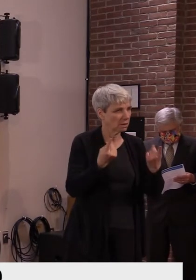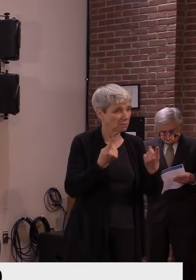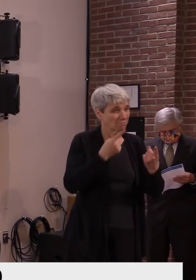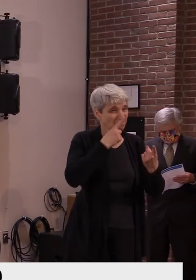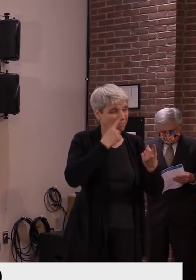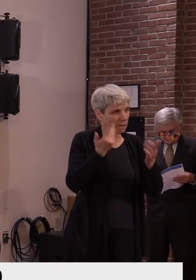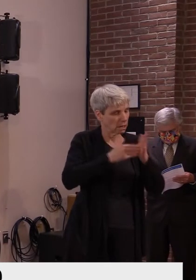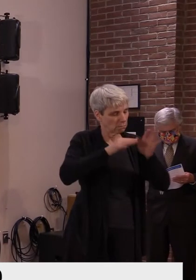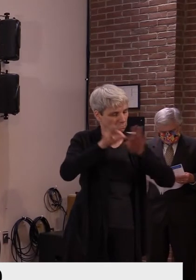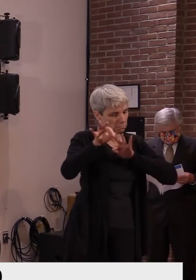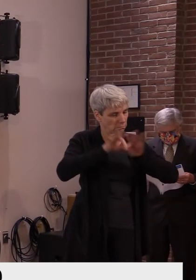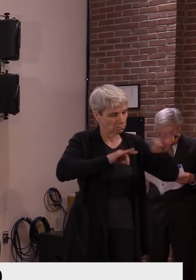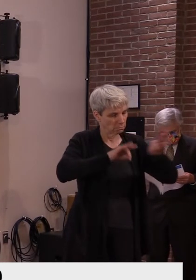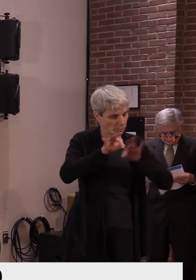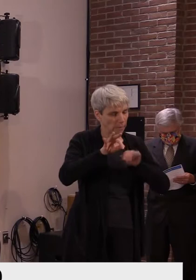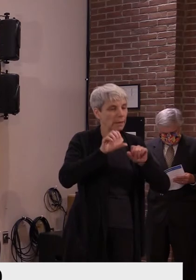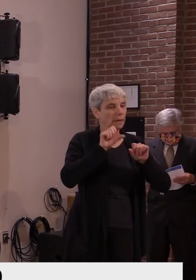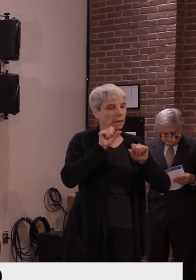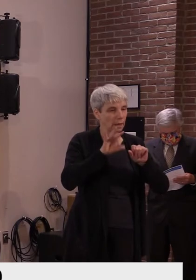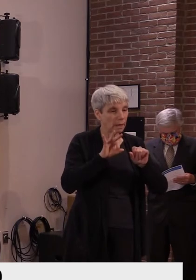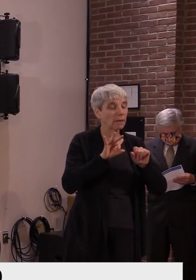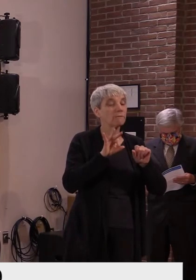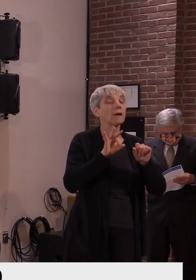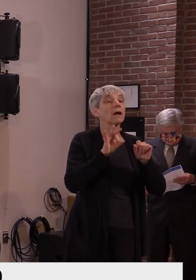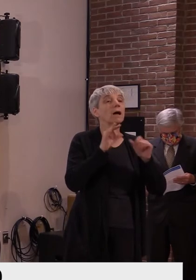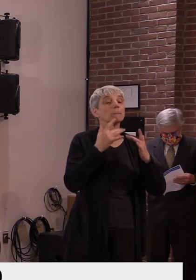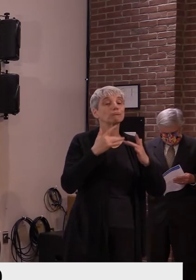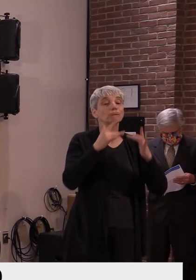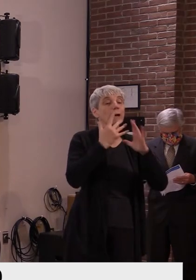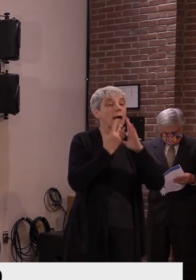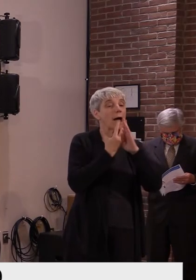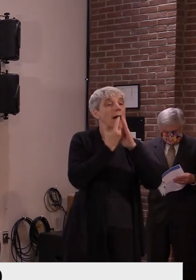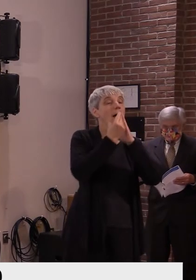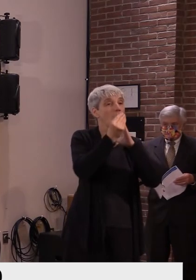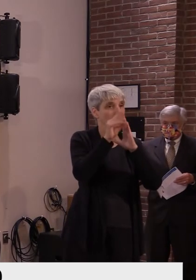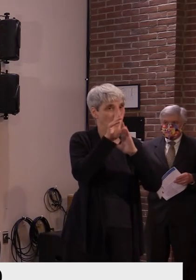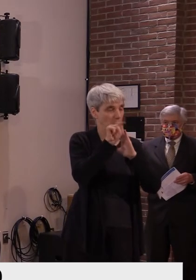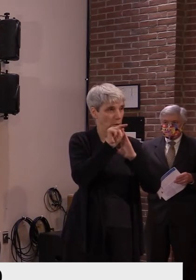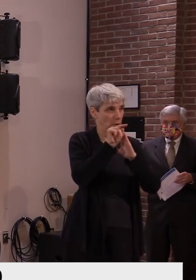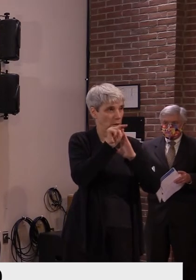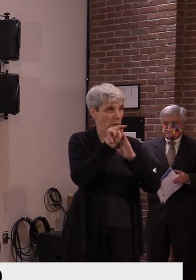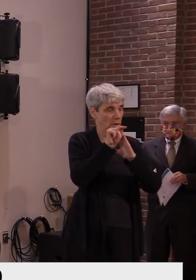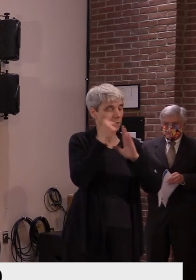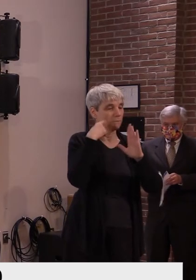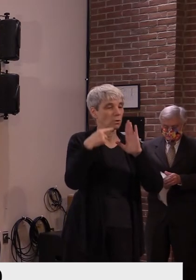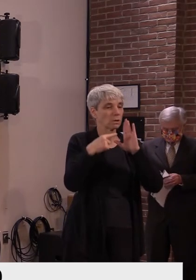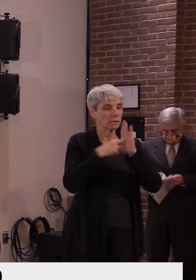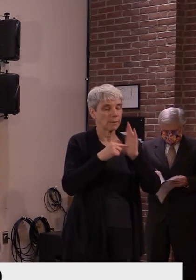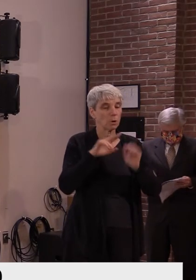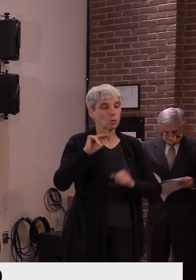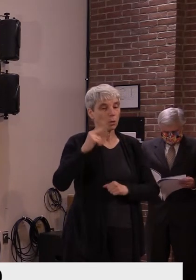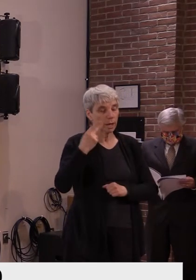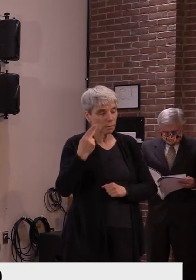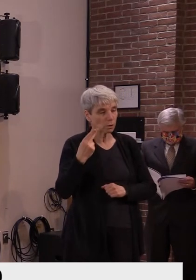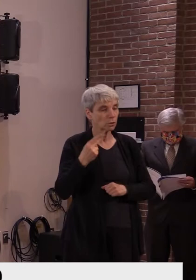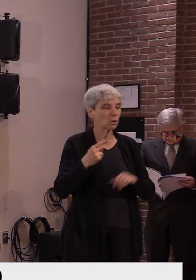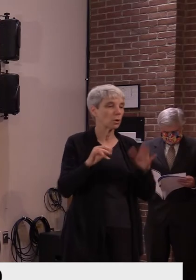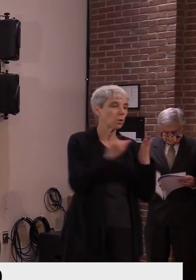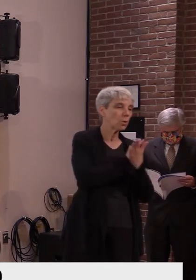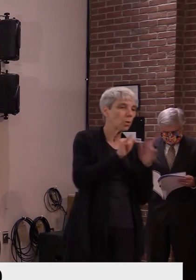for travel over our state border, particularly to the commercial areas in the upper valley and Plattsburgh.